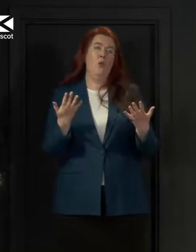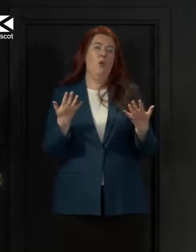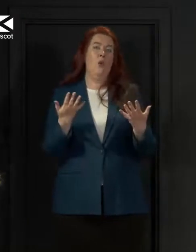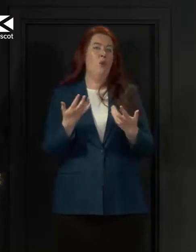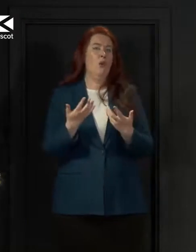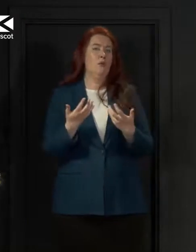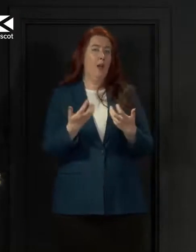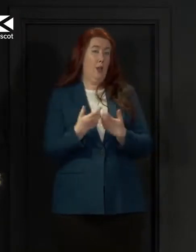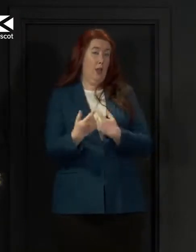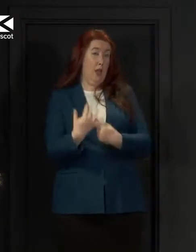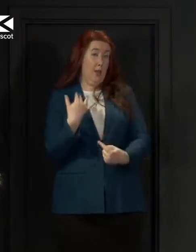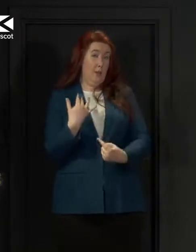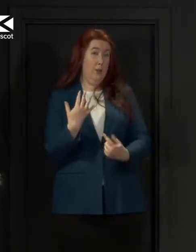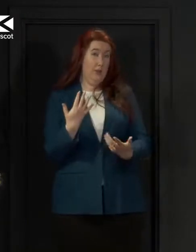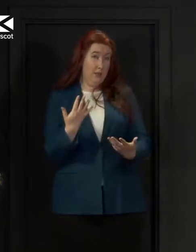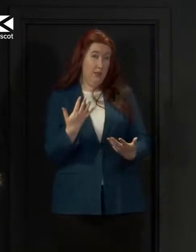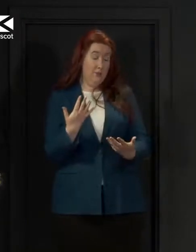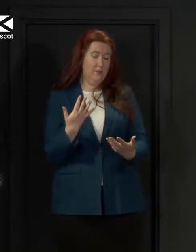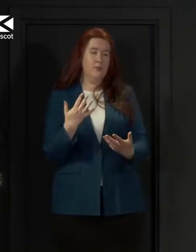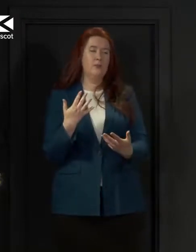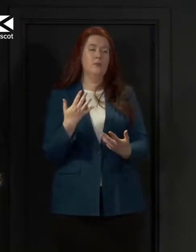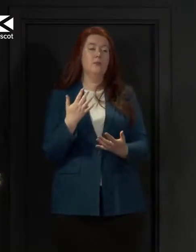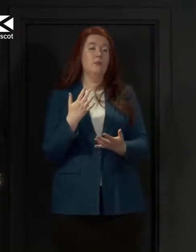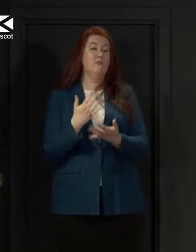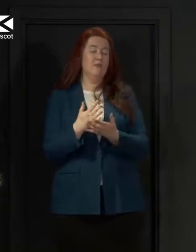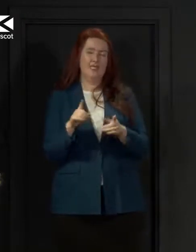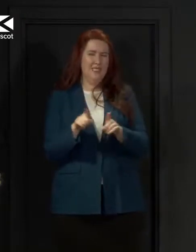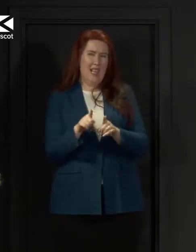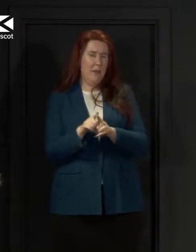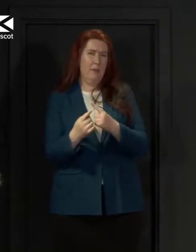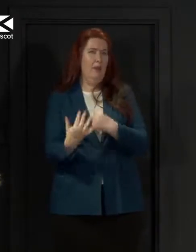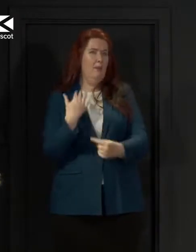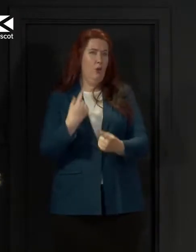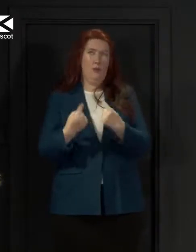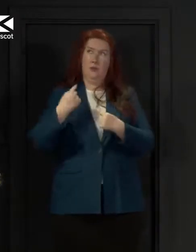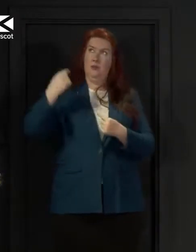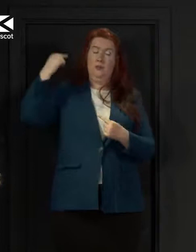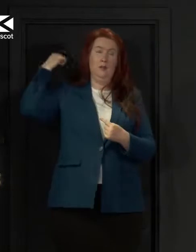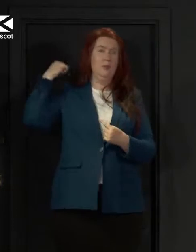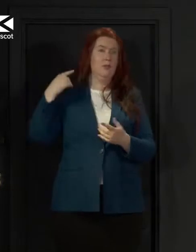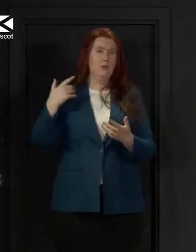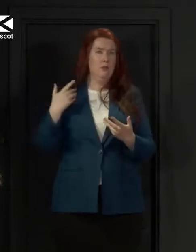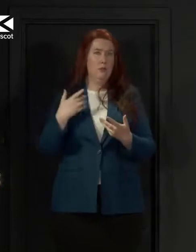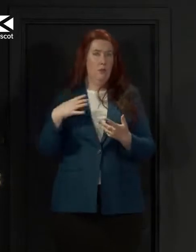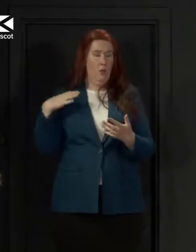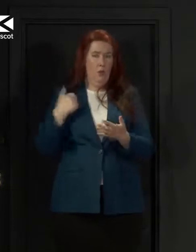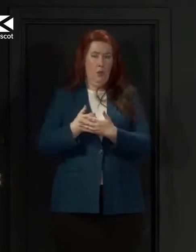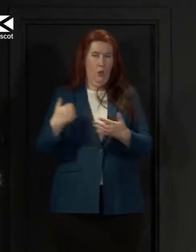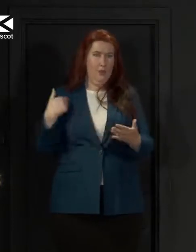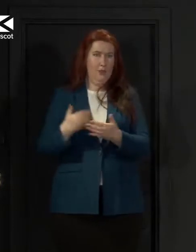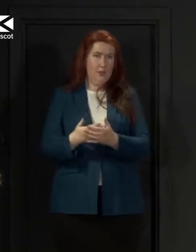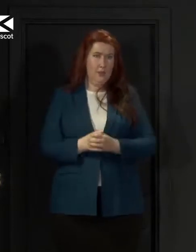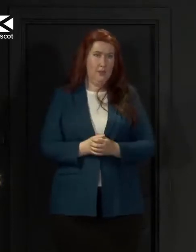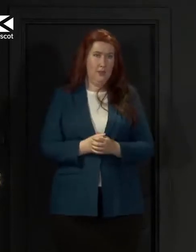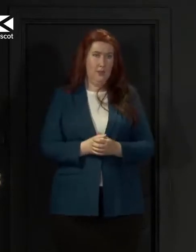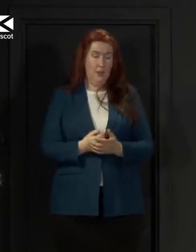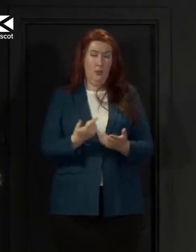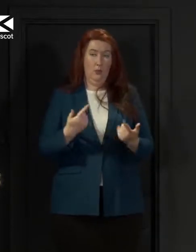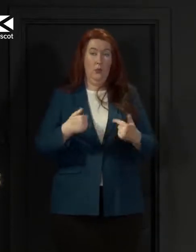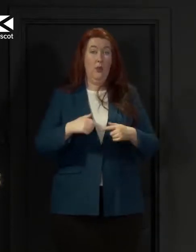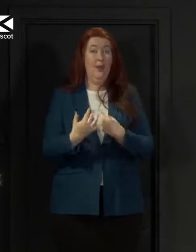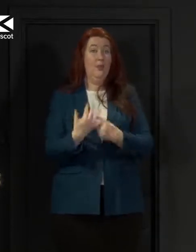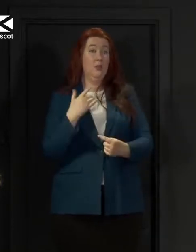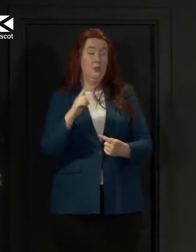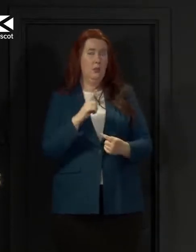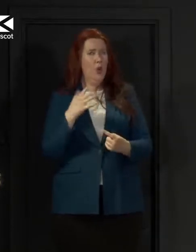those decisions it will be what influenced our decisions every step of the way and that is what we understand